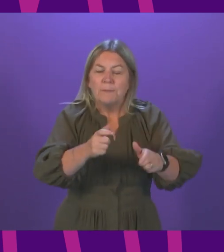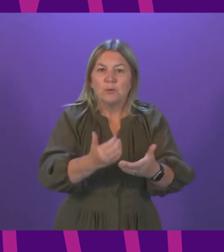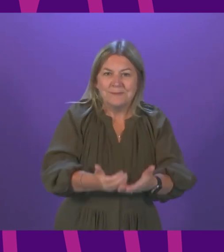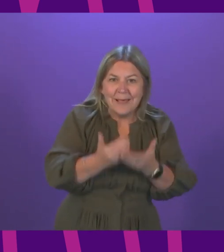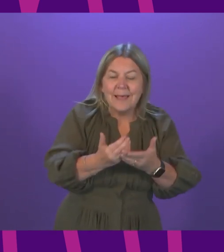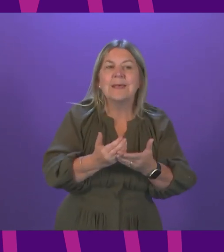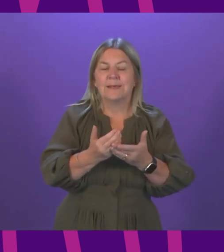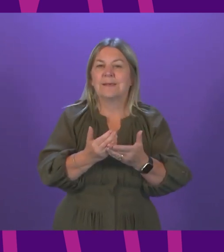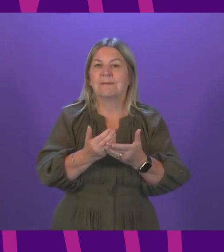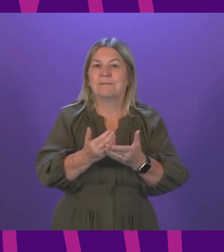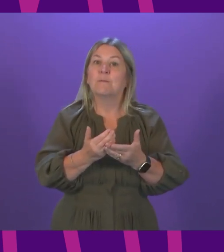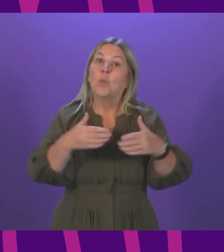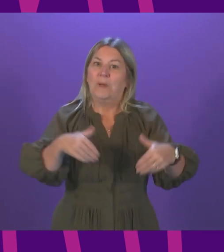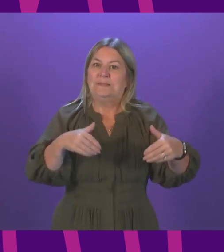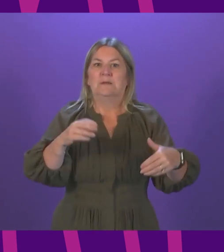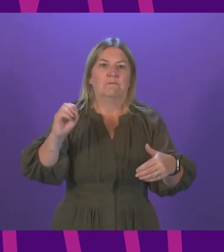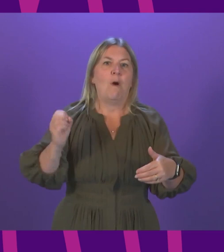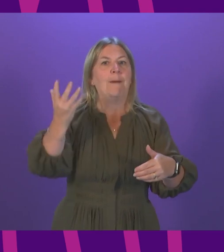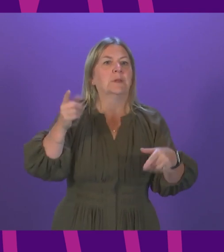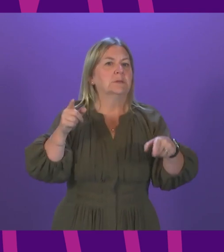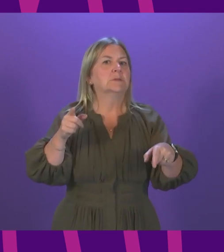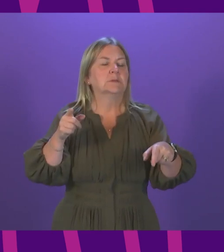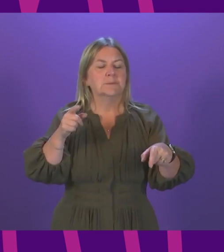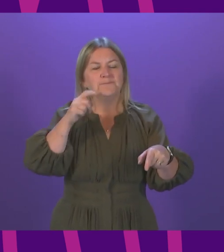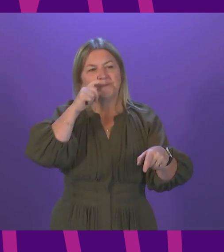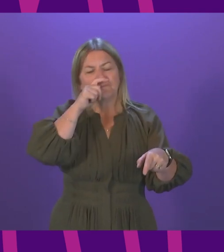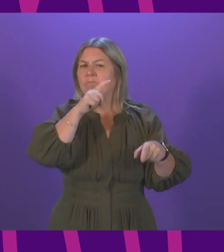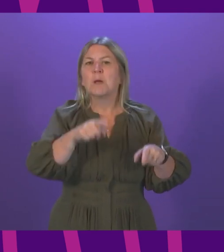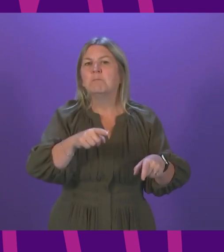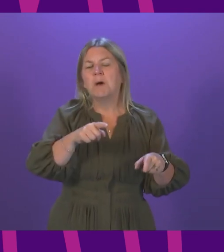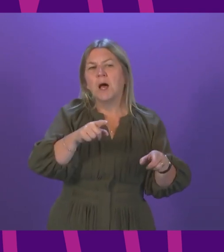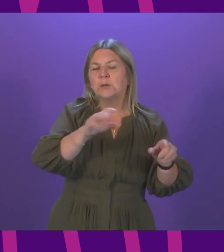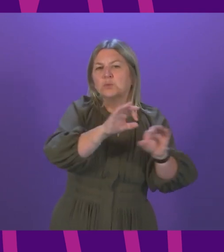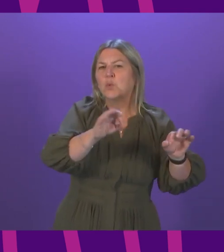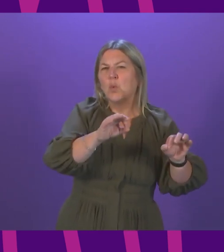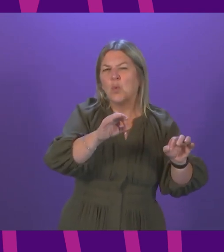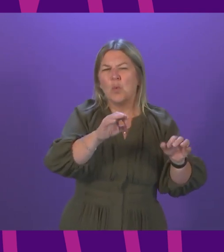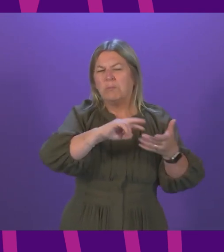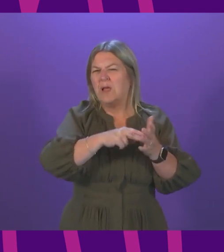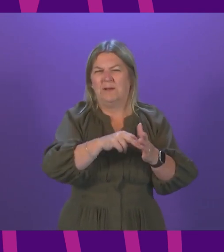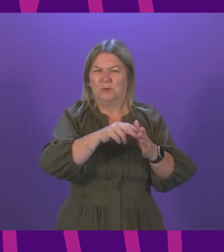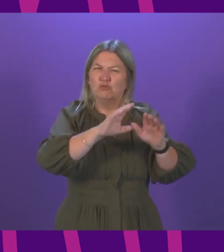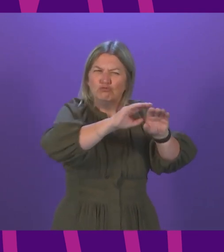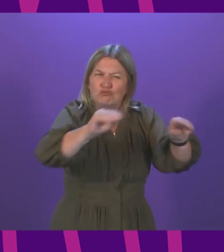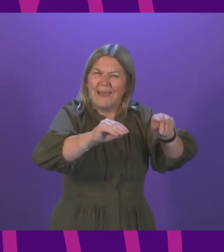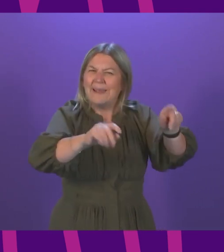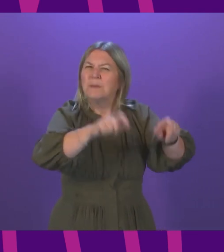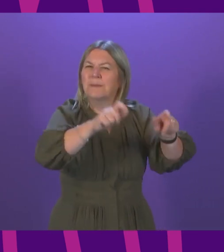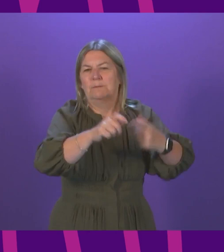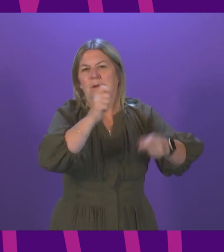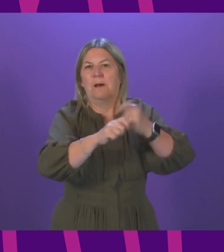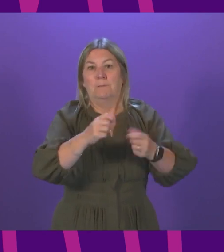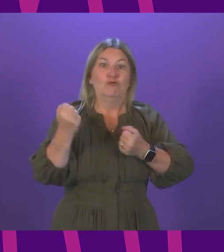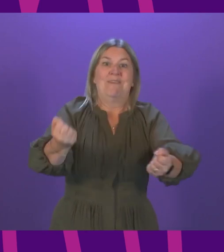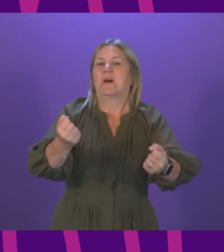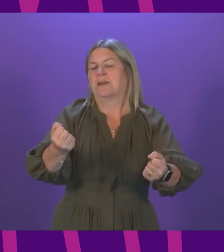is en route. There are no immediate plans to train volunteers in driving under blue light, predominantly due to issues with driver training across the UK